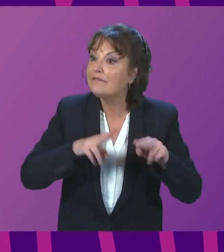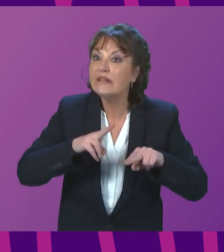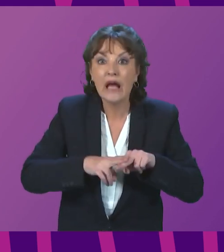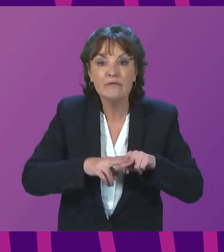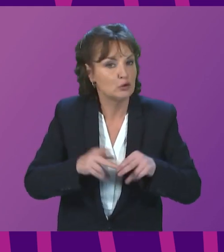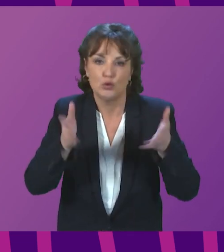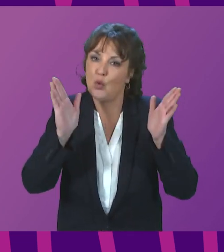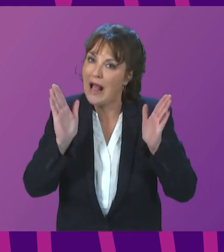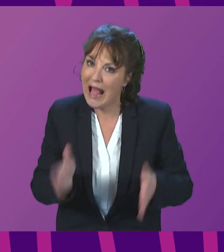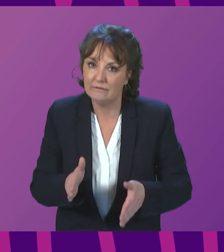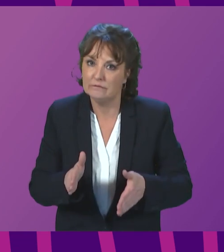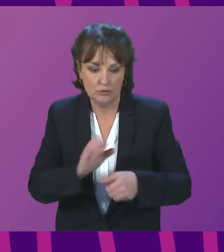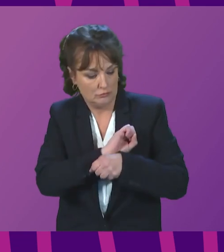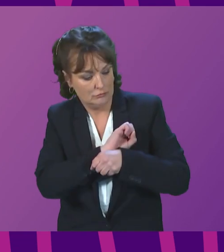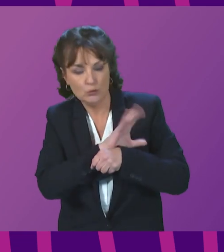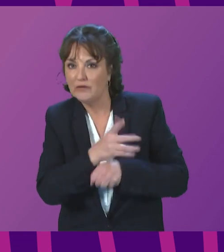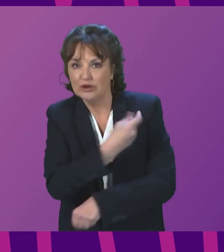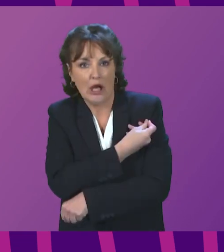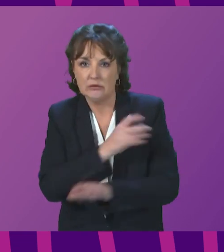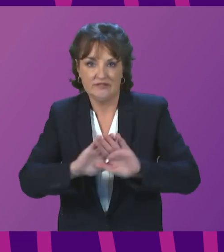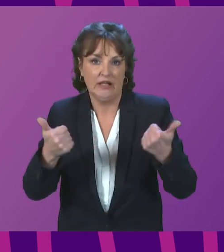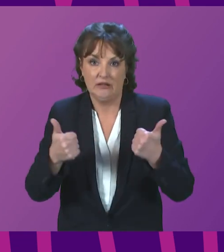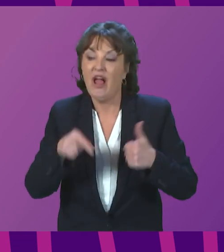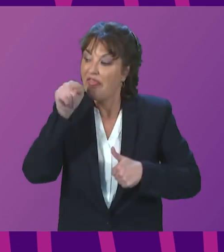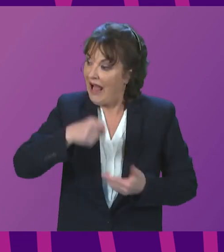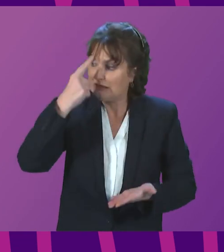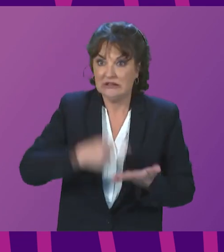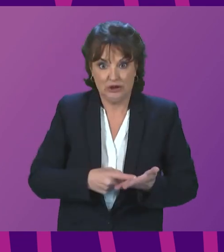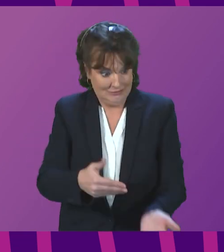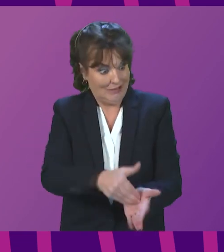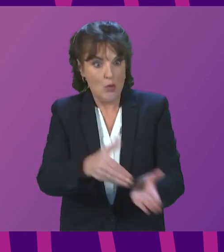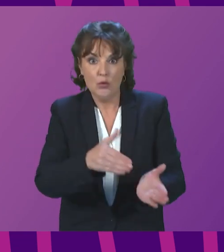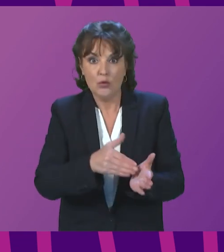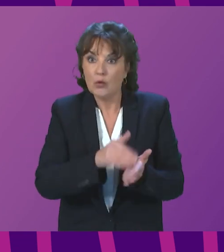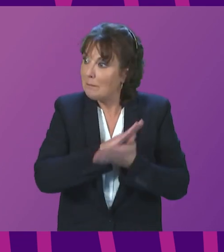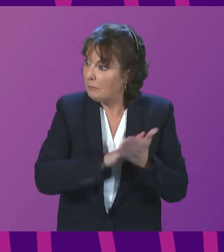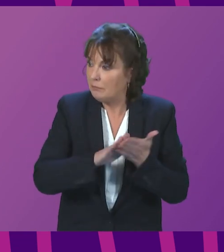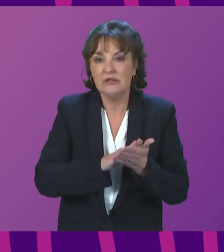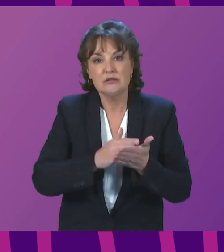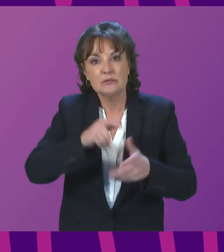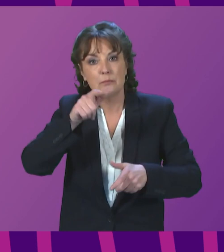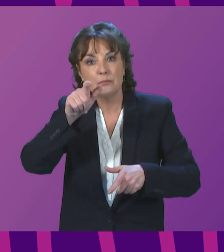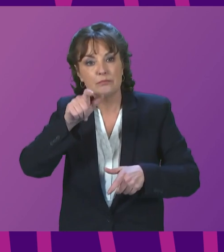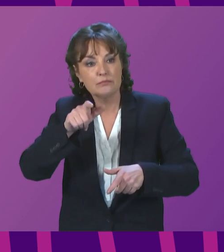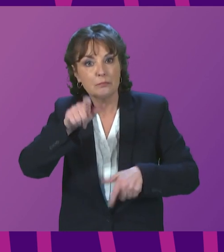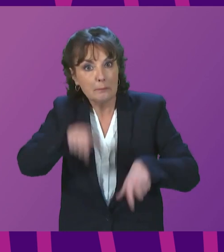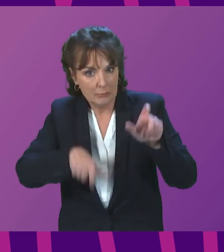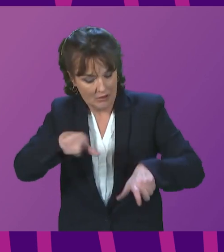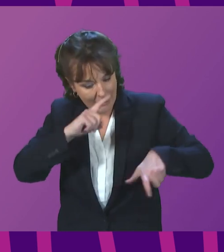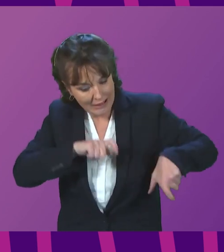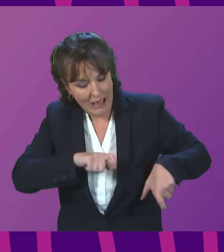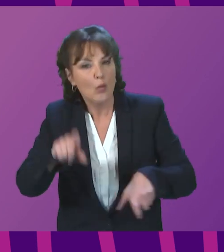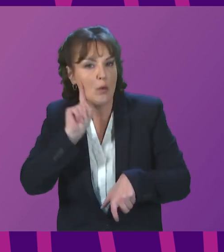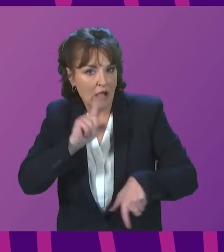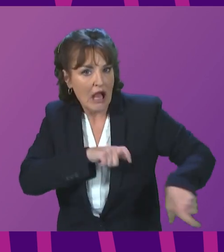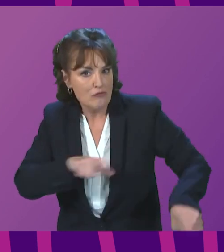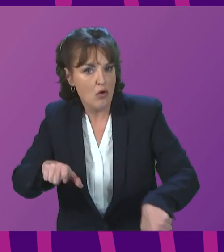needs to be deferred. That is a decision that will be given immediate effect so that treatment of patients can recommend. The administrative